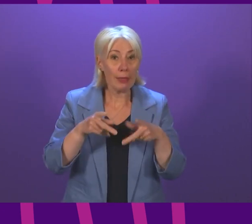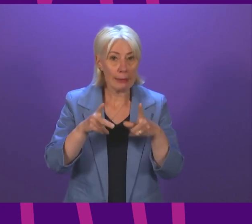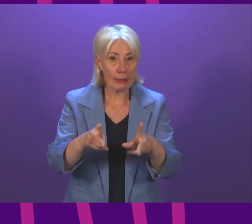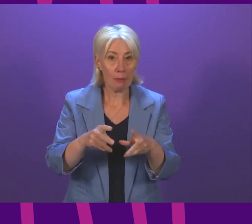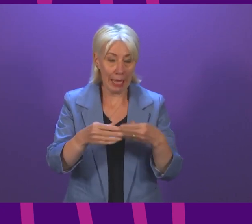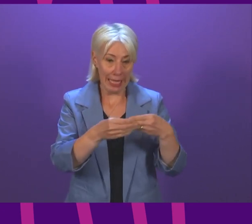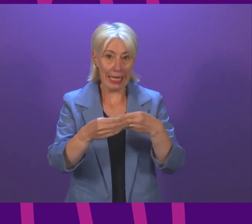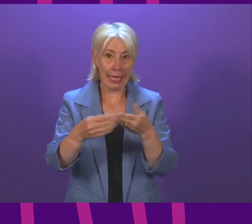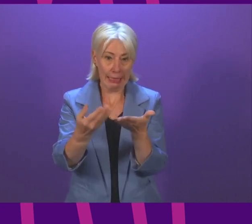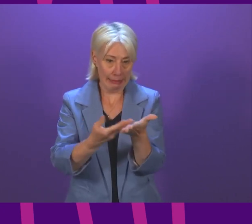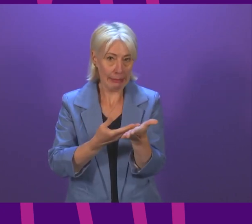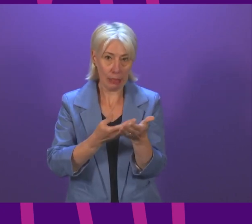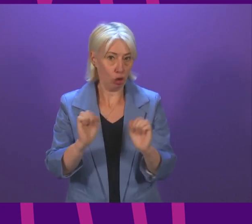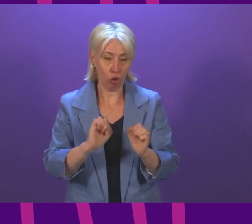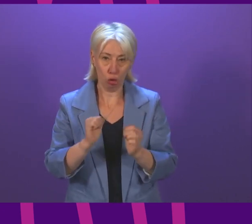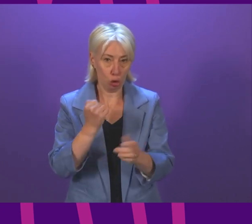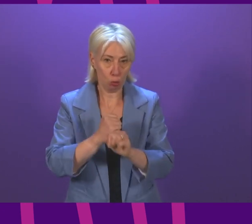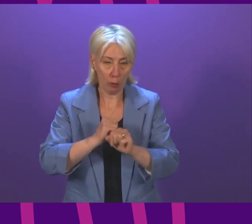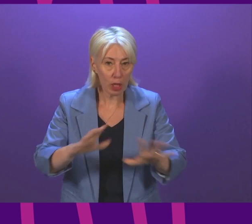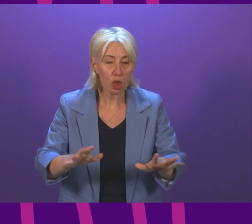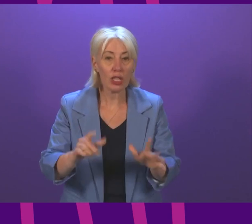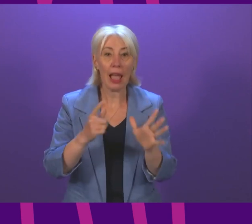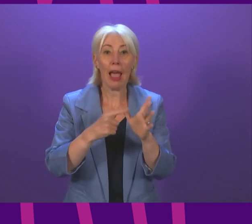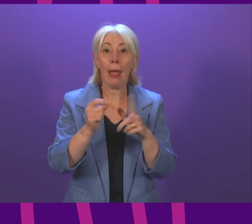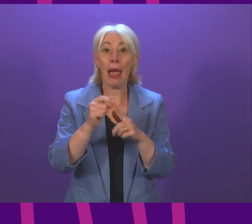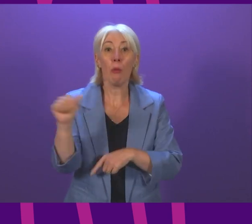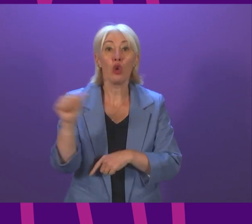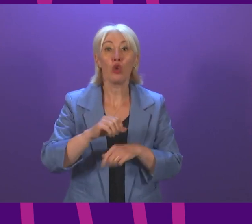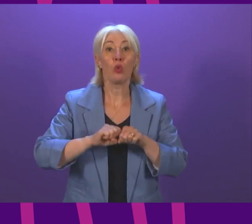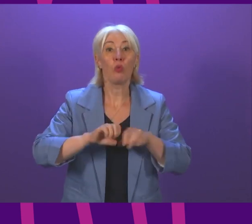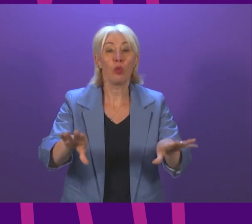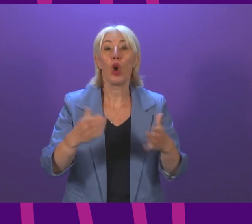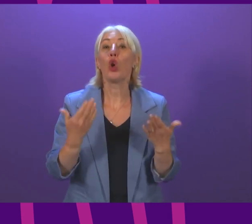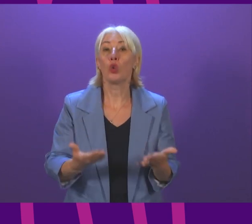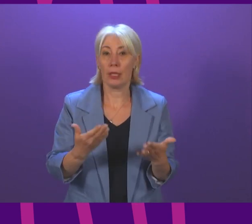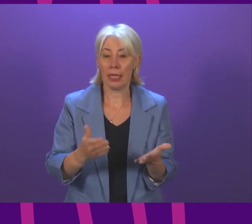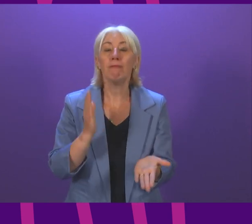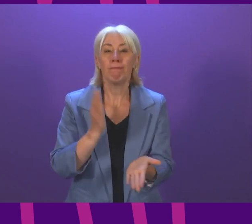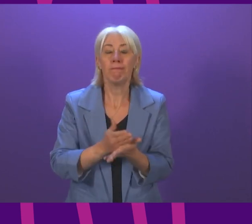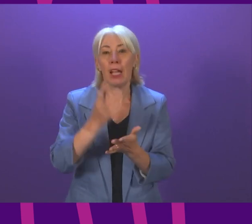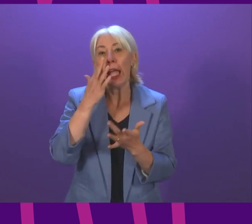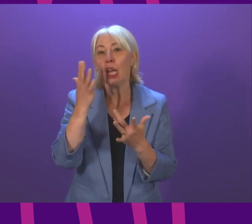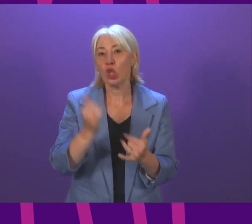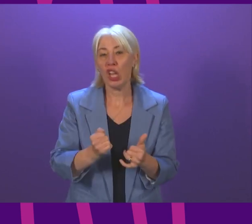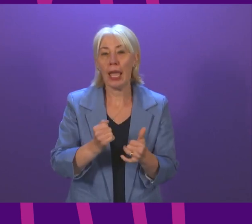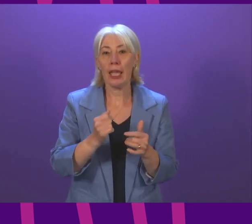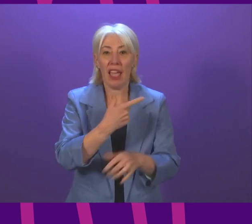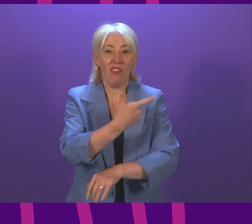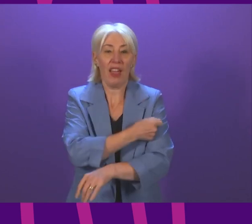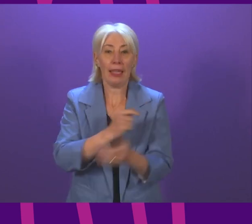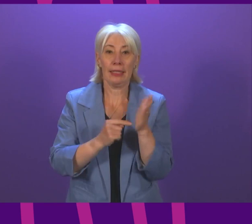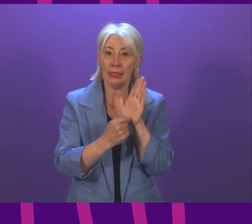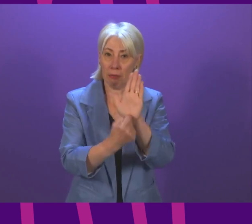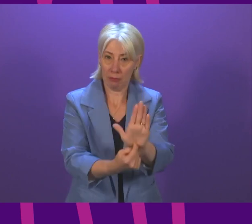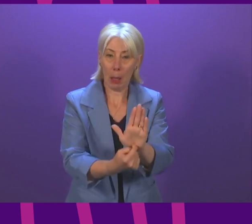still being published. The app was to be launched today. So far, we've got the app to check vaccine passports, but we don't have the